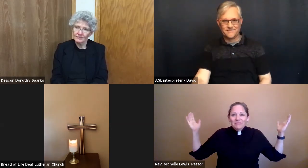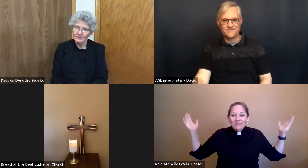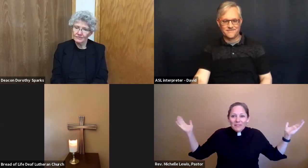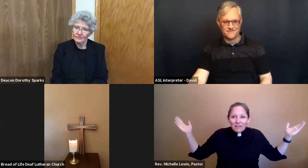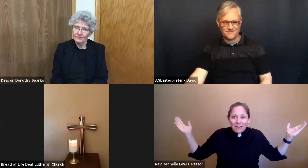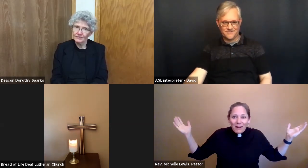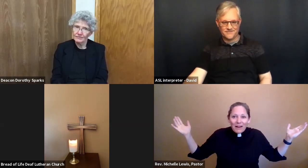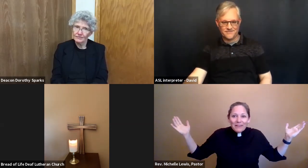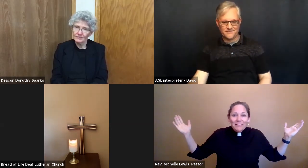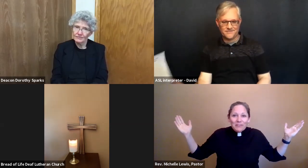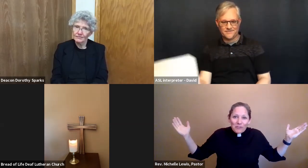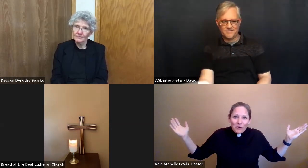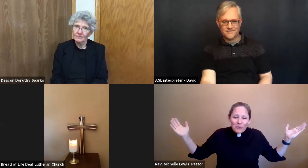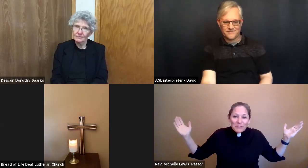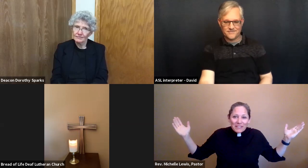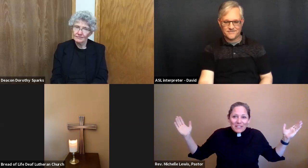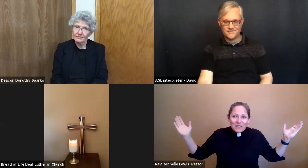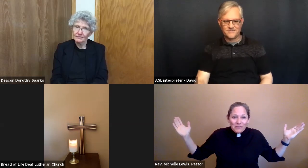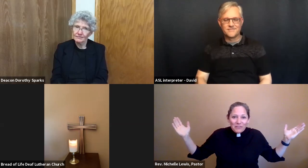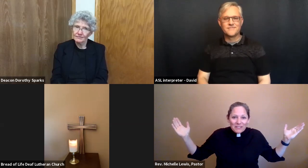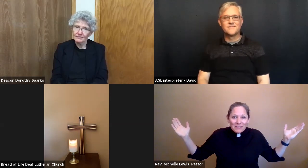God knows each of us